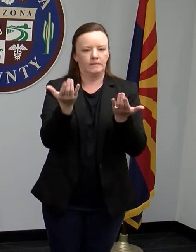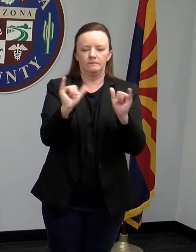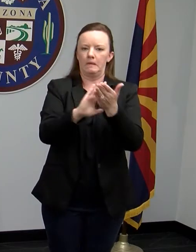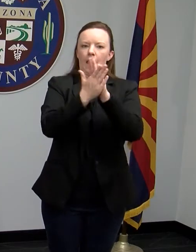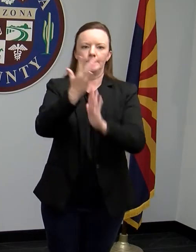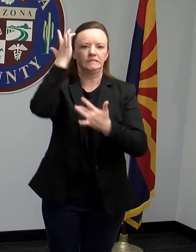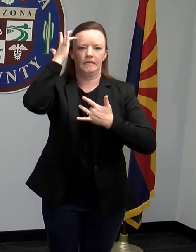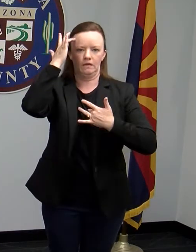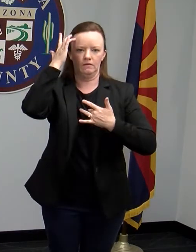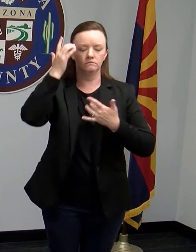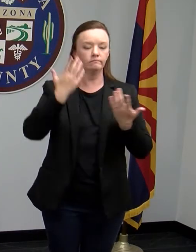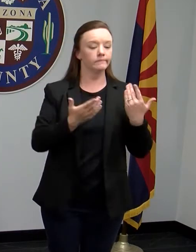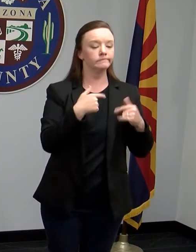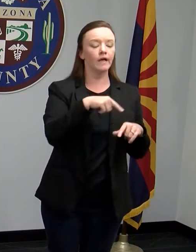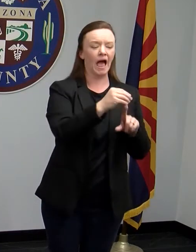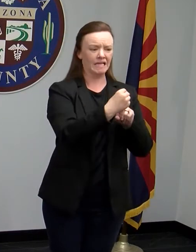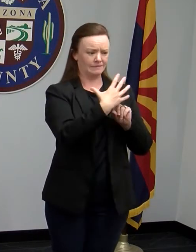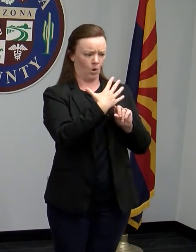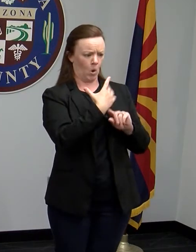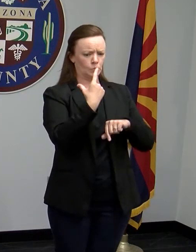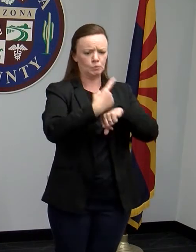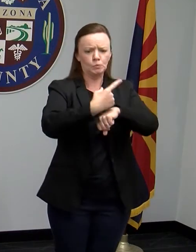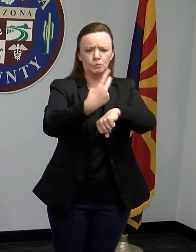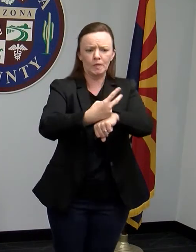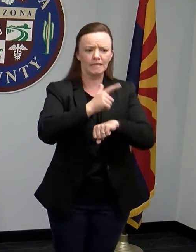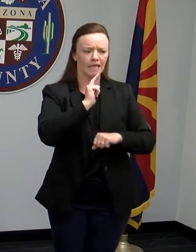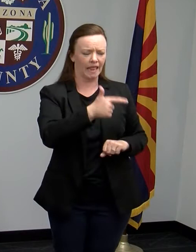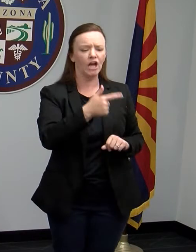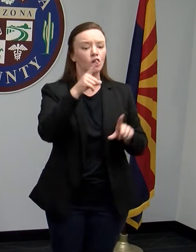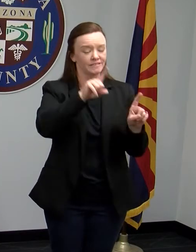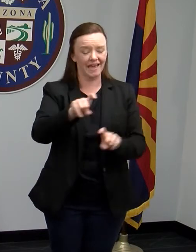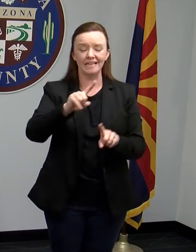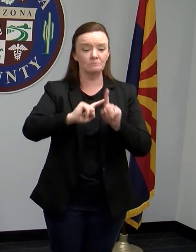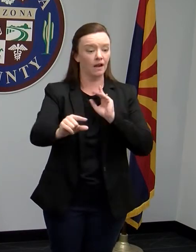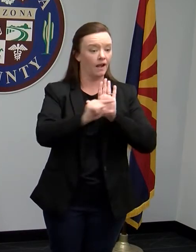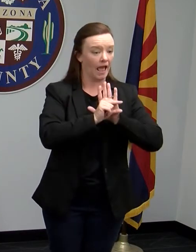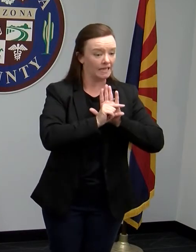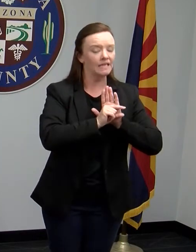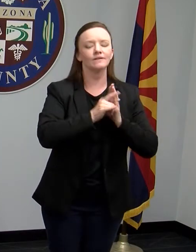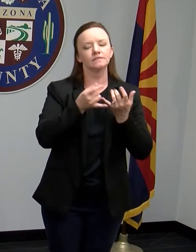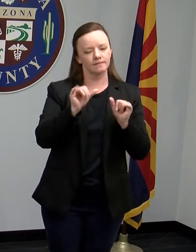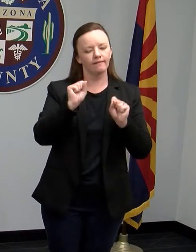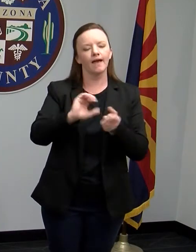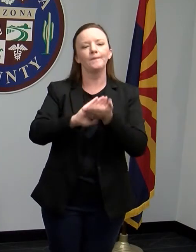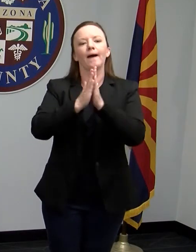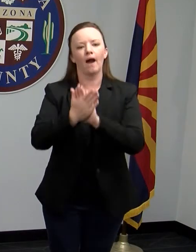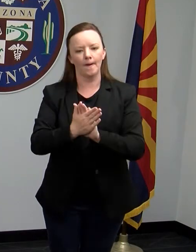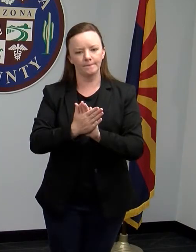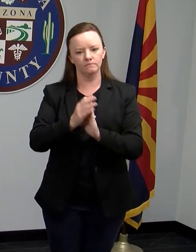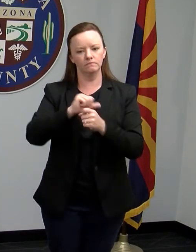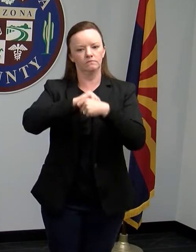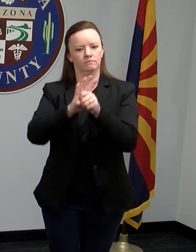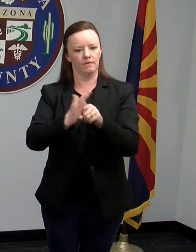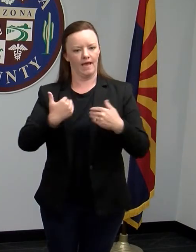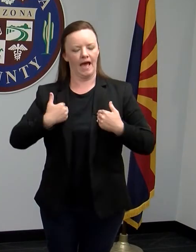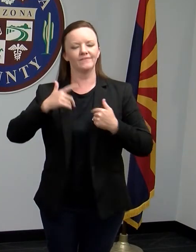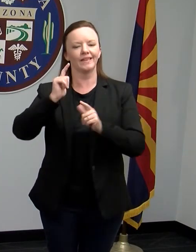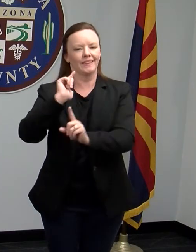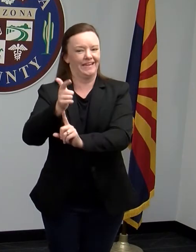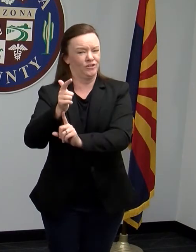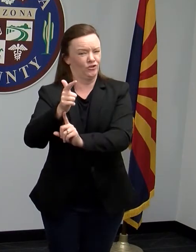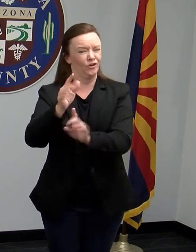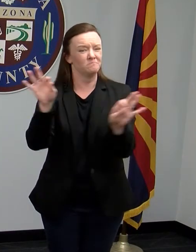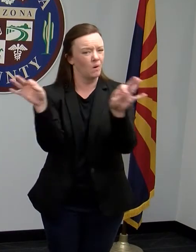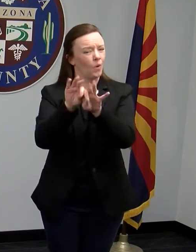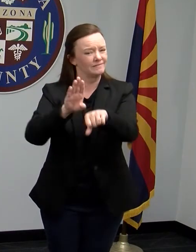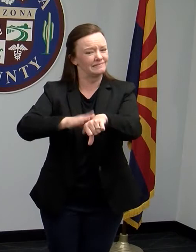exposed to somebody with the virus, you could still develop disease later even if the test is negative. So there are important things for